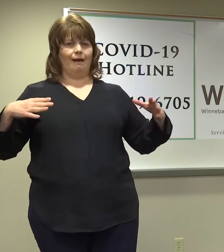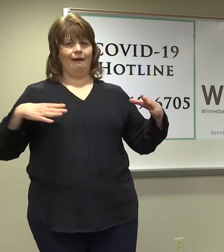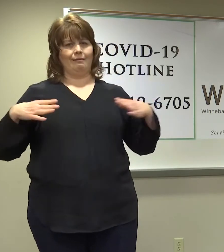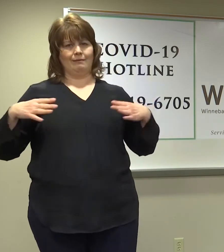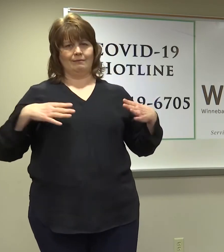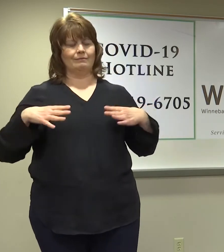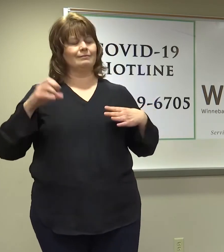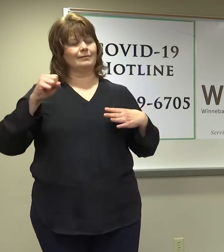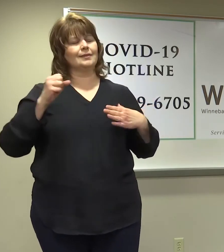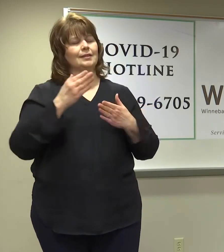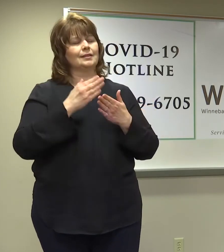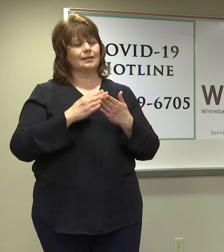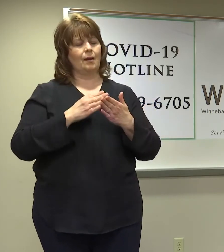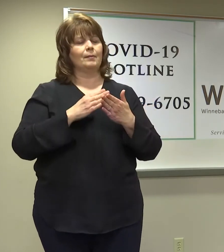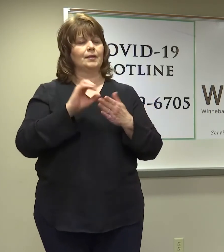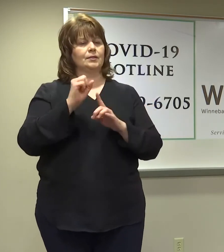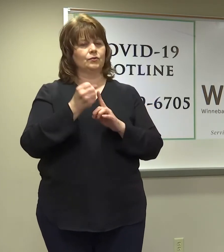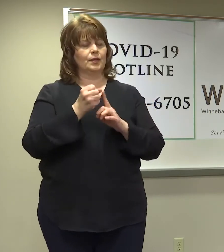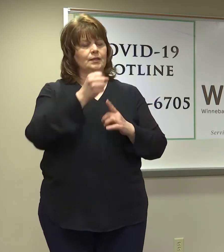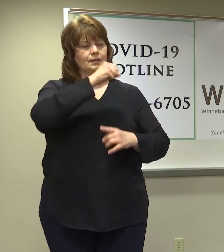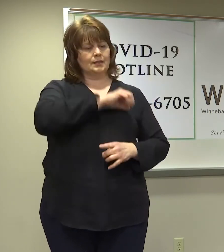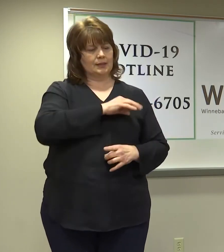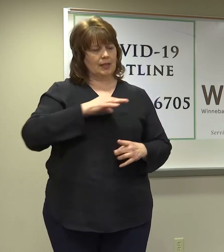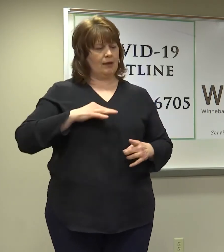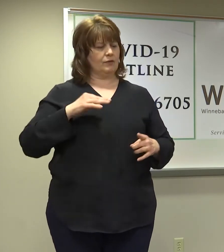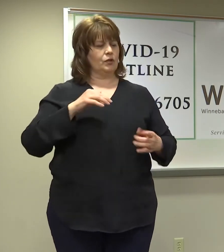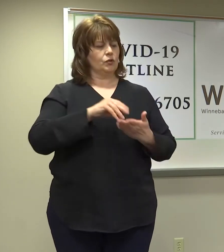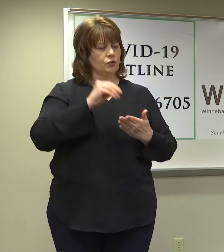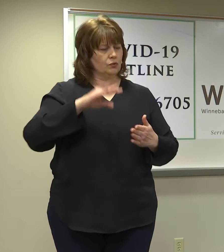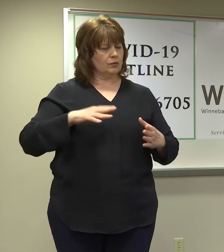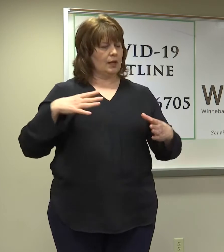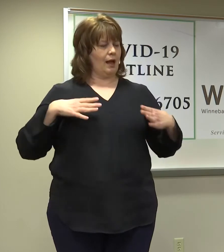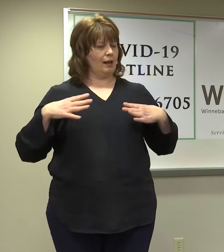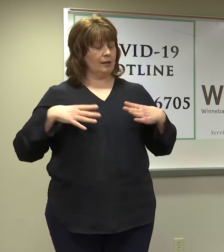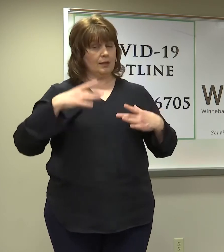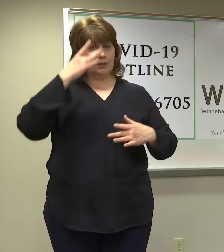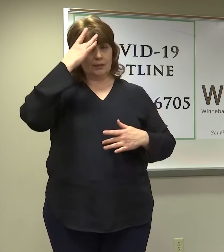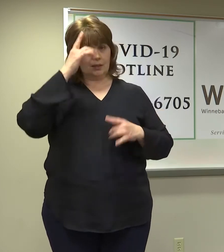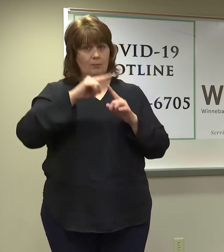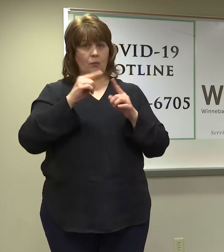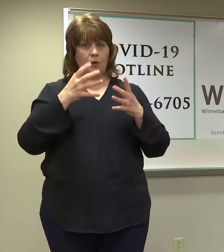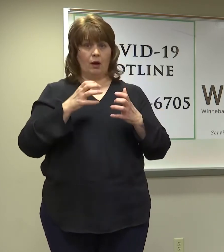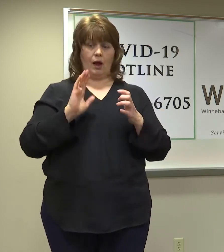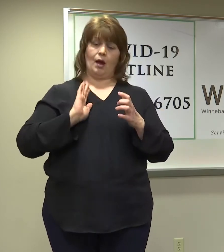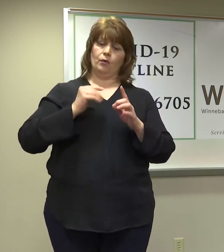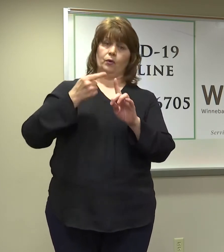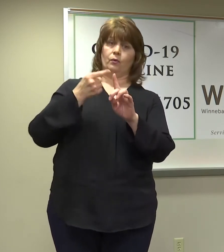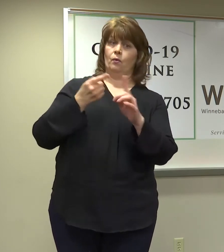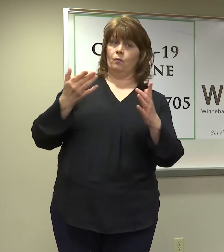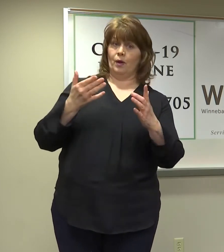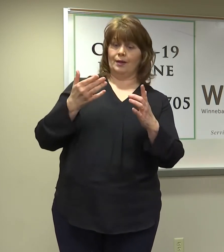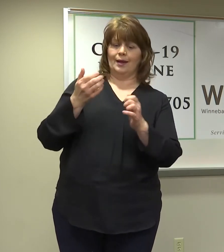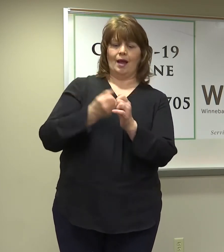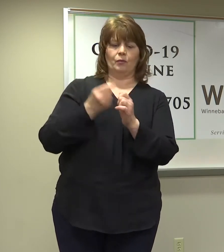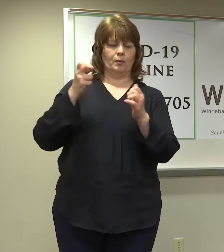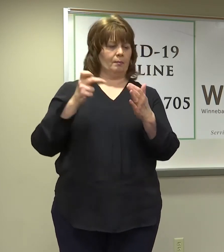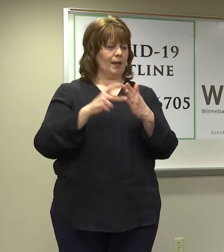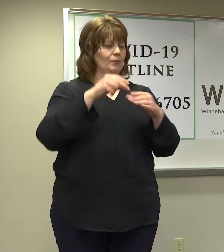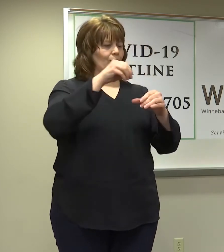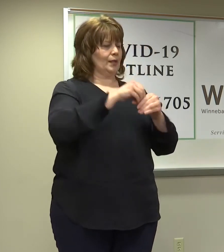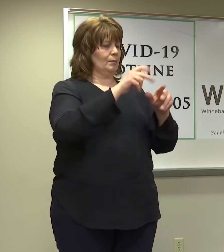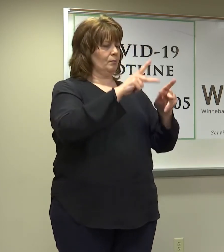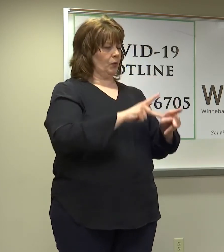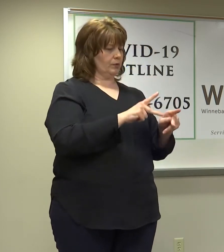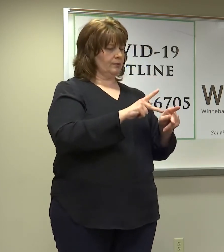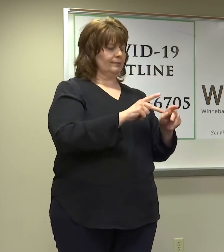unfortunately, we had some cases in staff and students over the holidays. But we're working to bring everyone back to in-person with the blending of